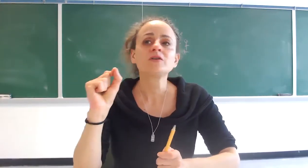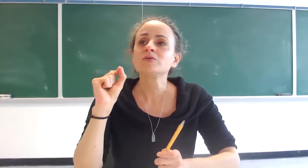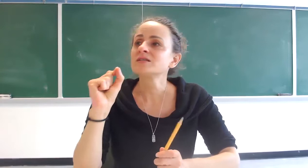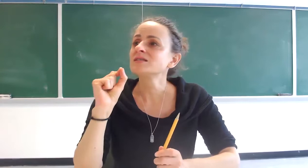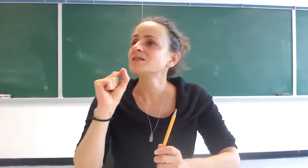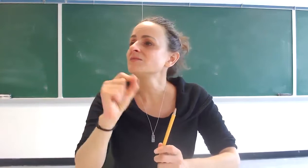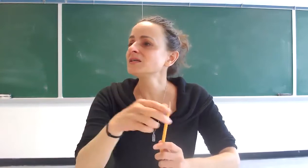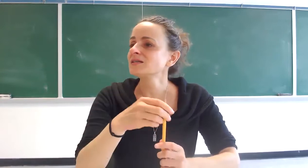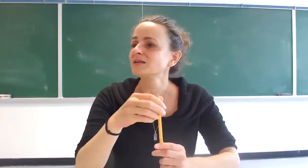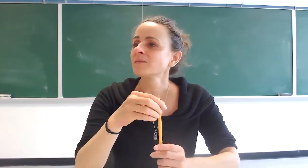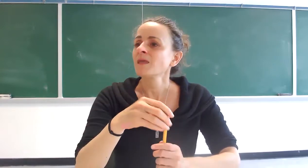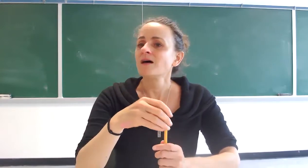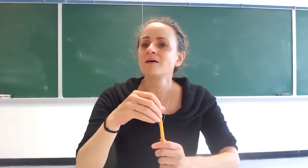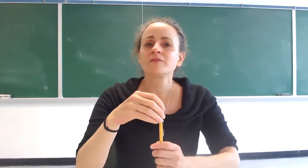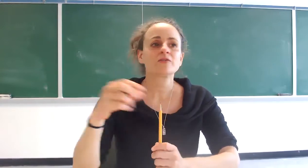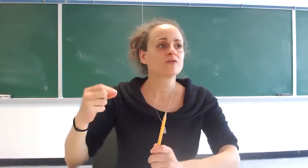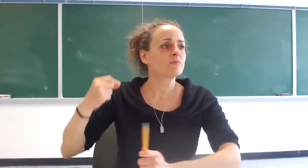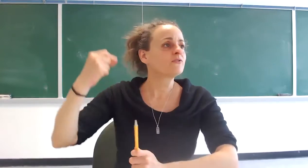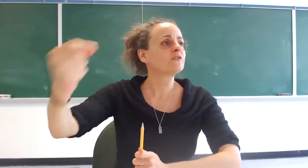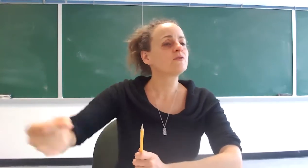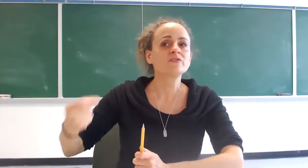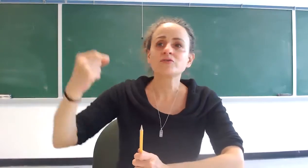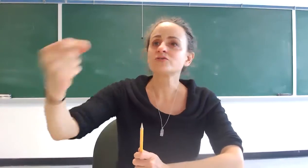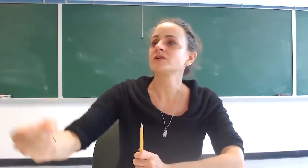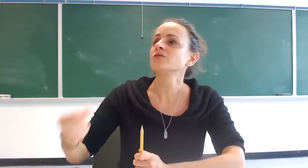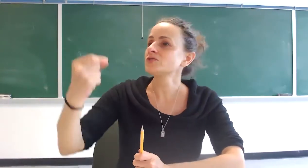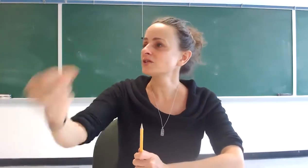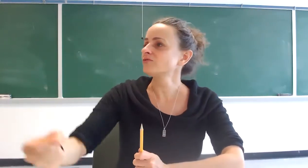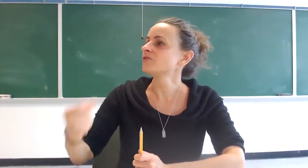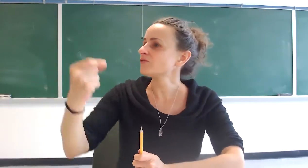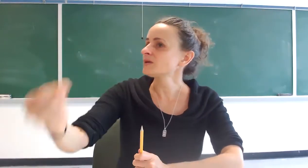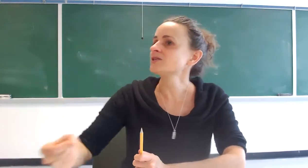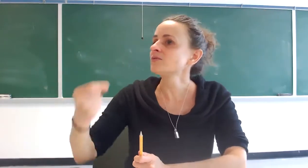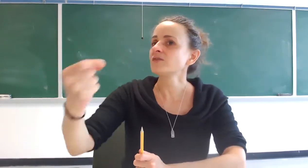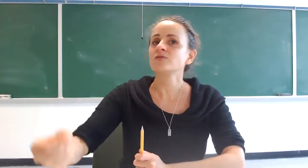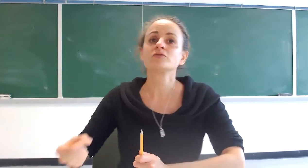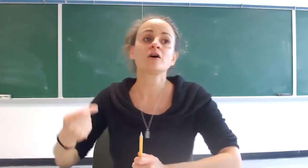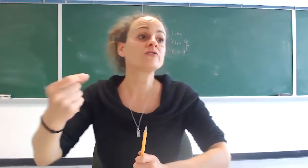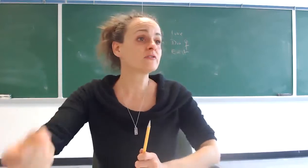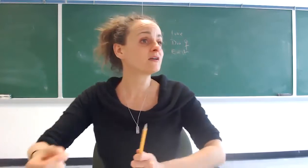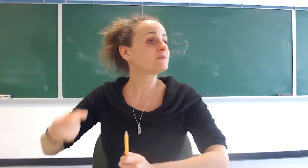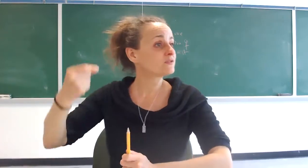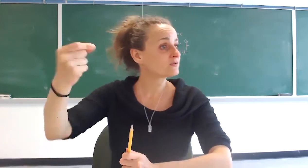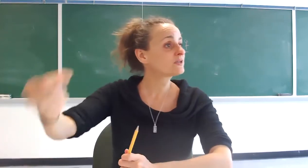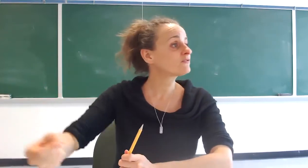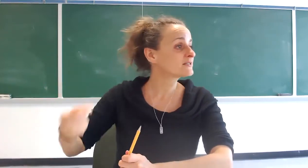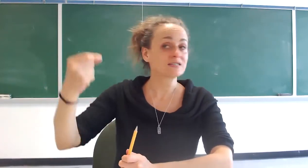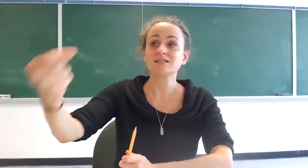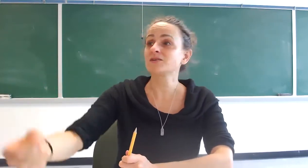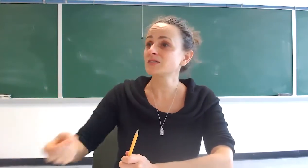notices immediately um the the person who is torturing you usually for information or whatever you also they can be doing it from sadistic reasons